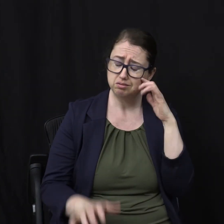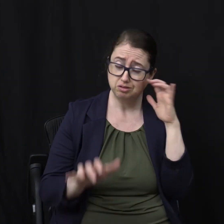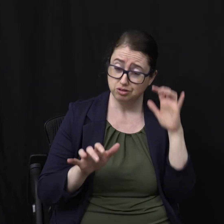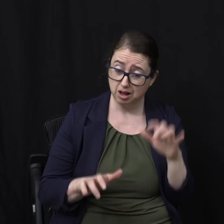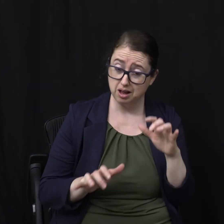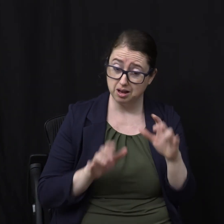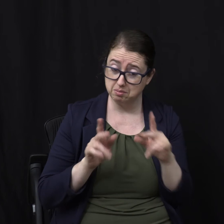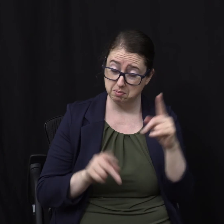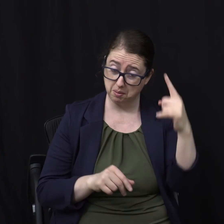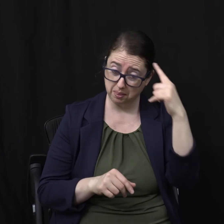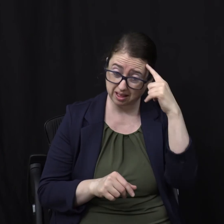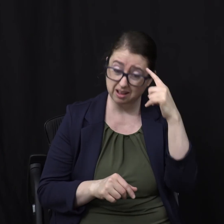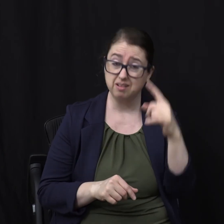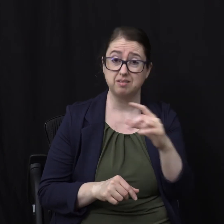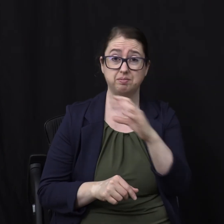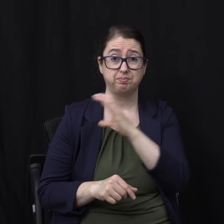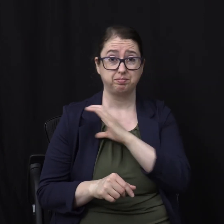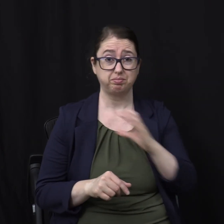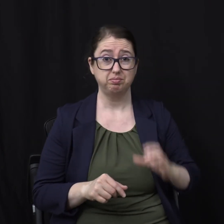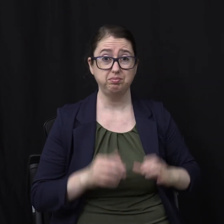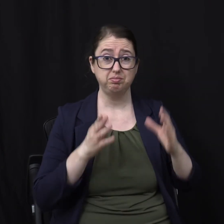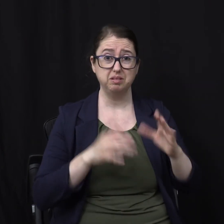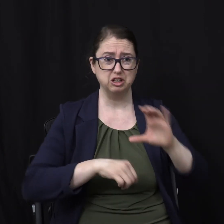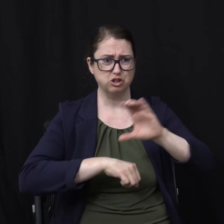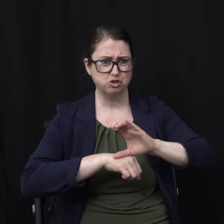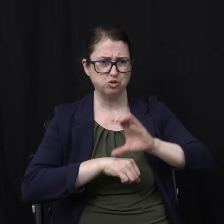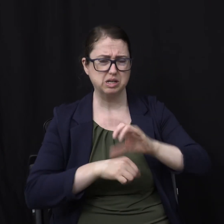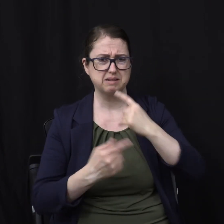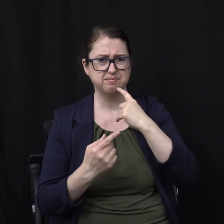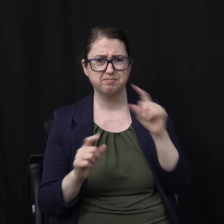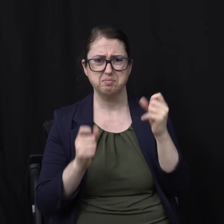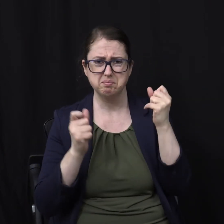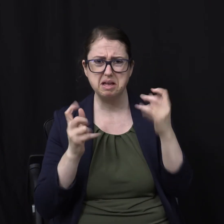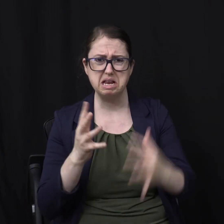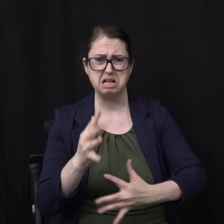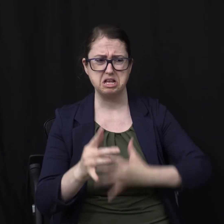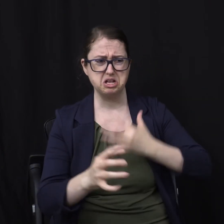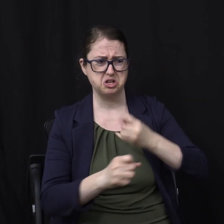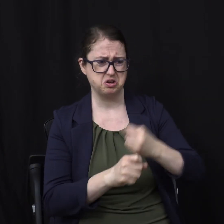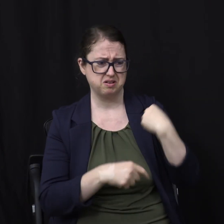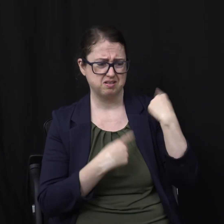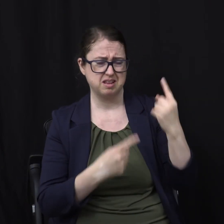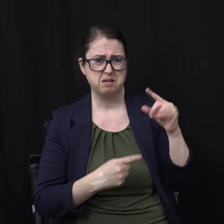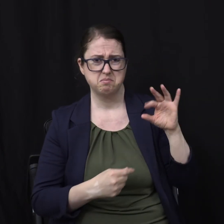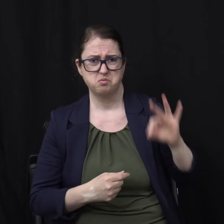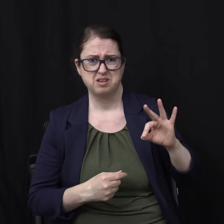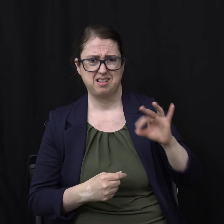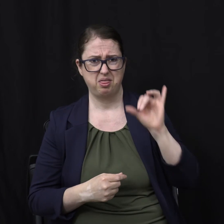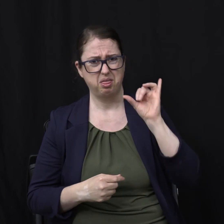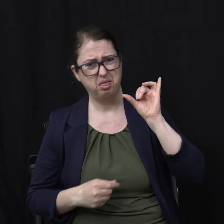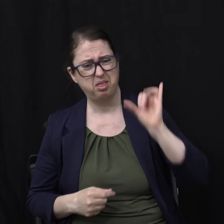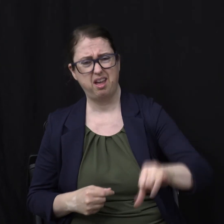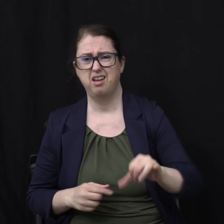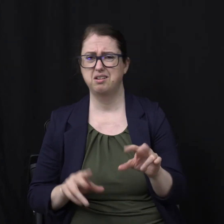would be Something that Christianity Could proclaim For so many centuries But then there's this English word forever